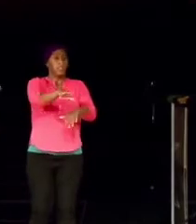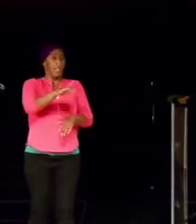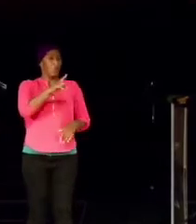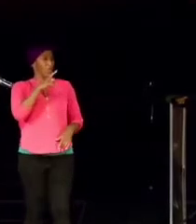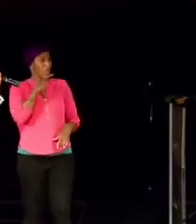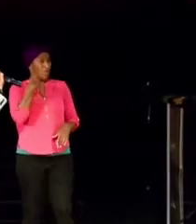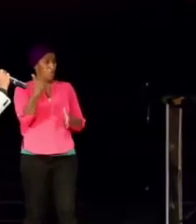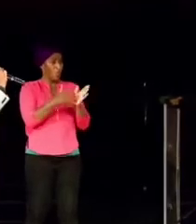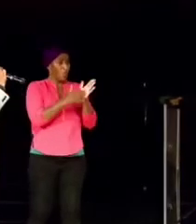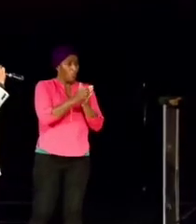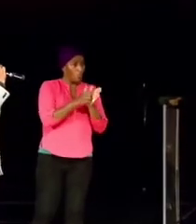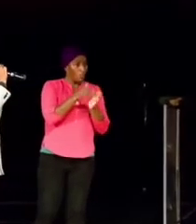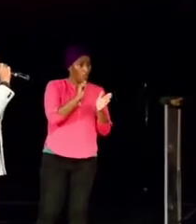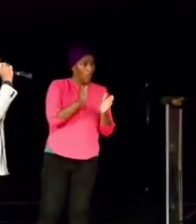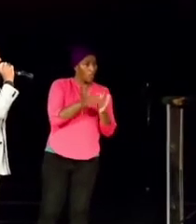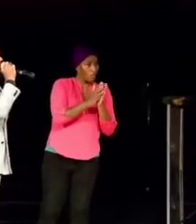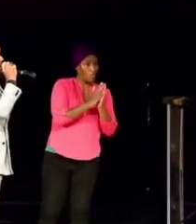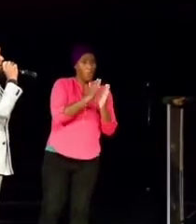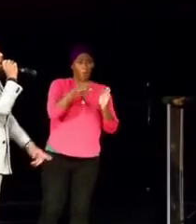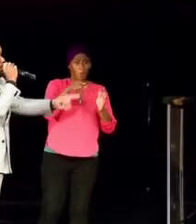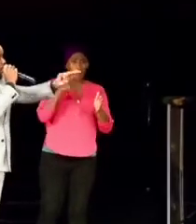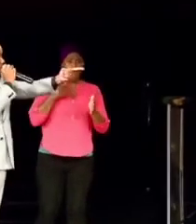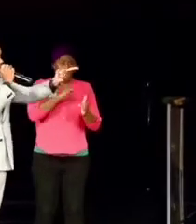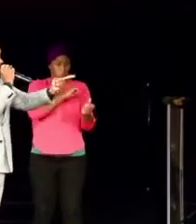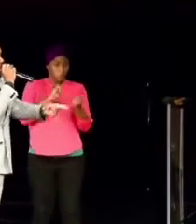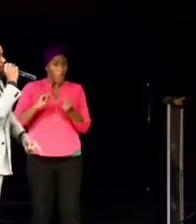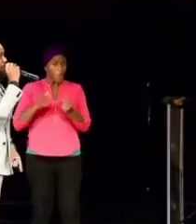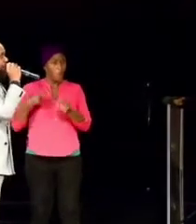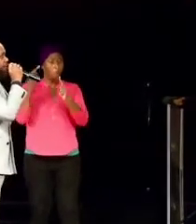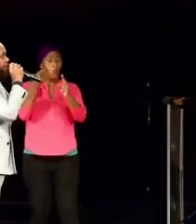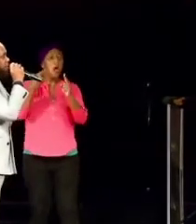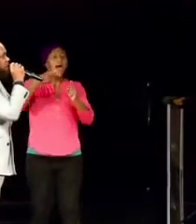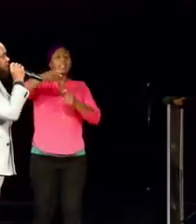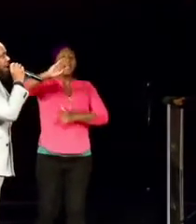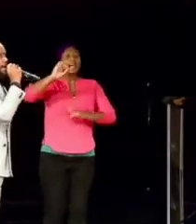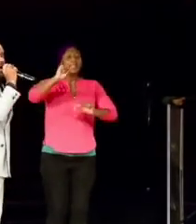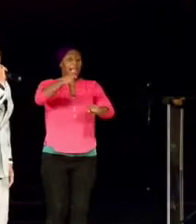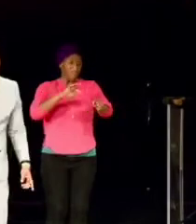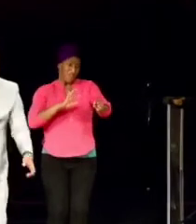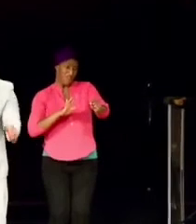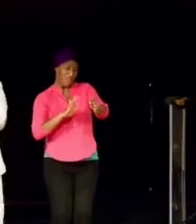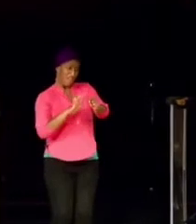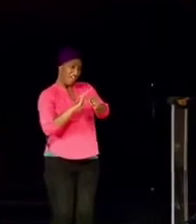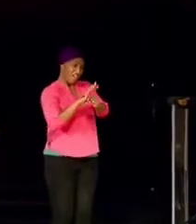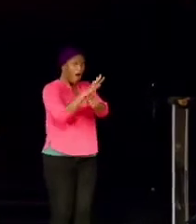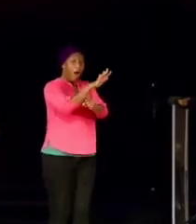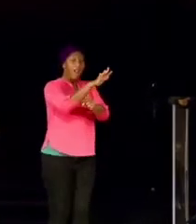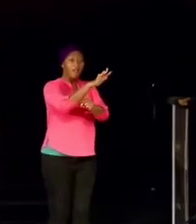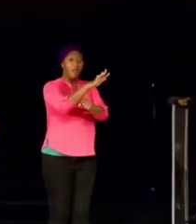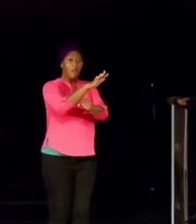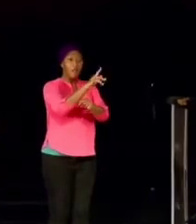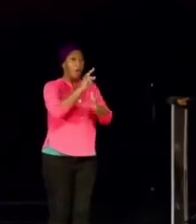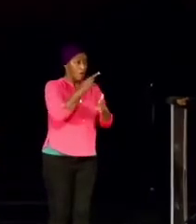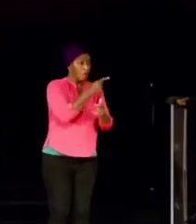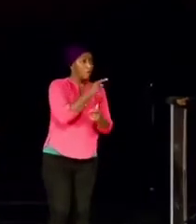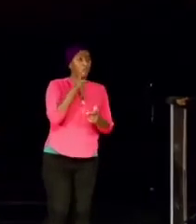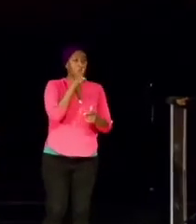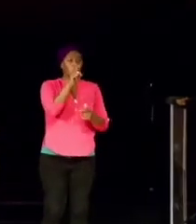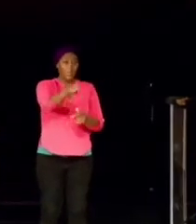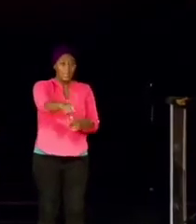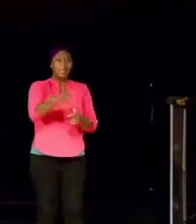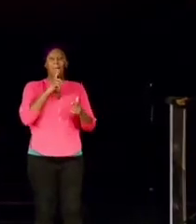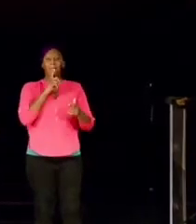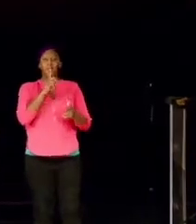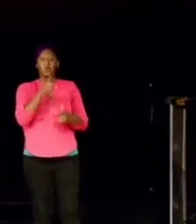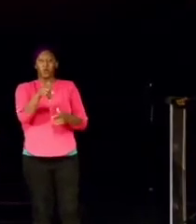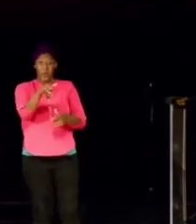point right there. You ought to look at somebody and tell them, God is able to fill you up right now. Come on, look at somebody else and tell them,